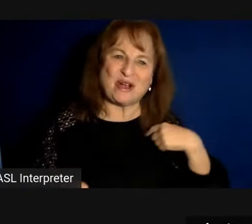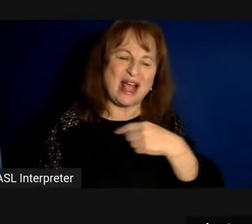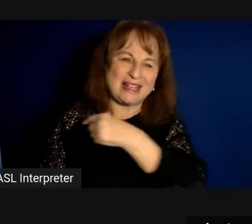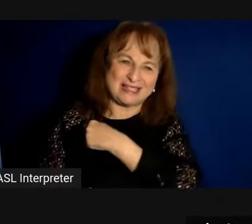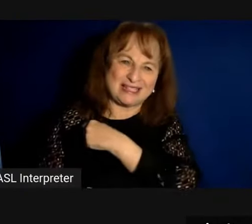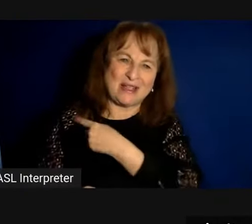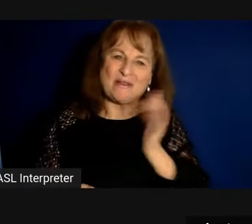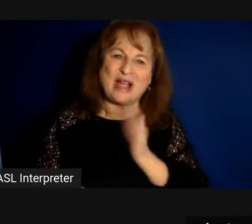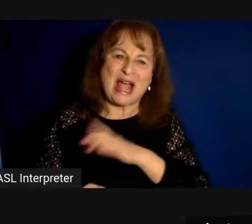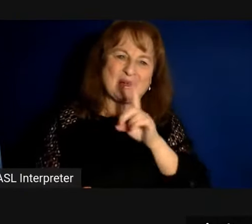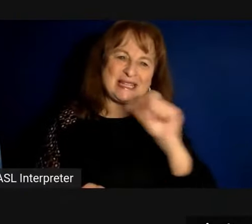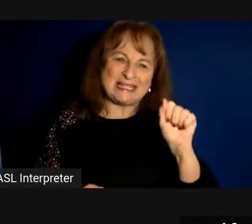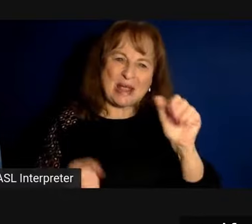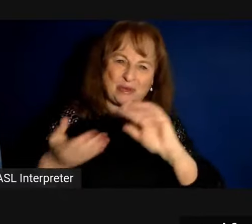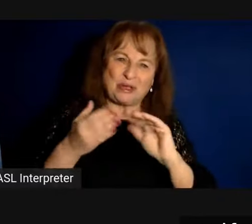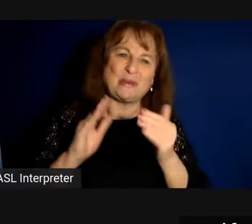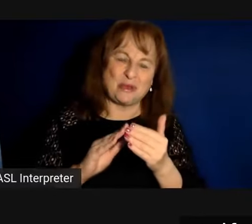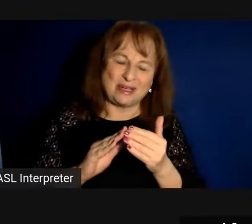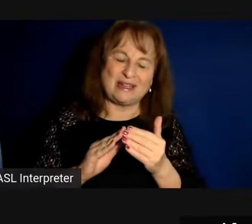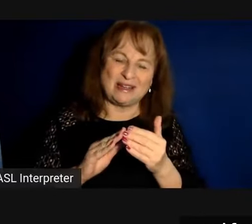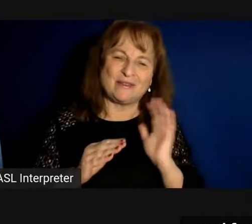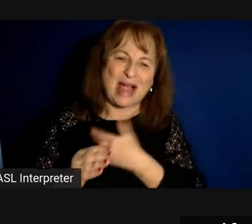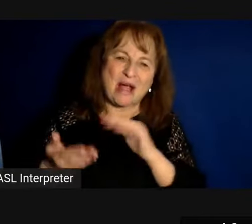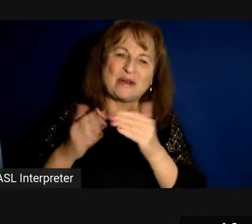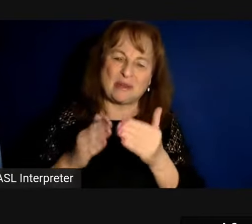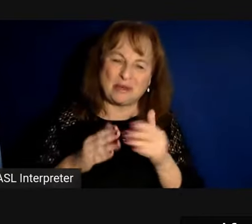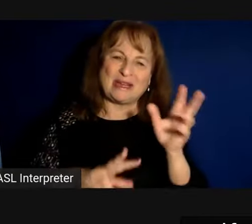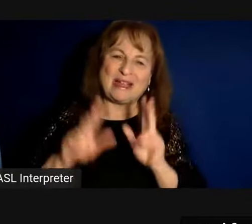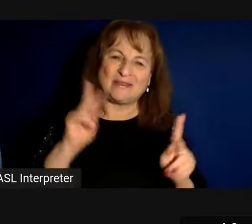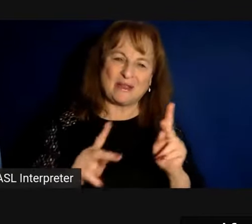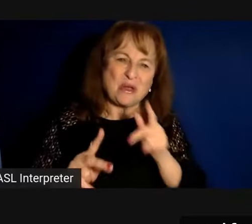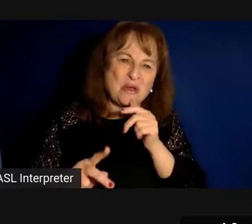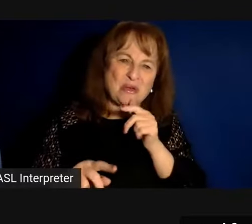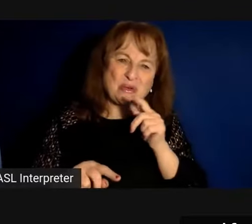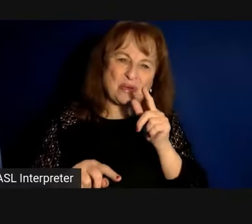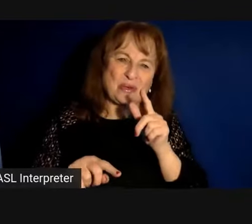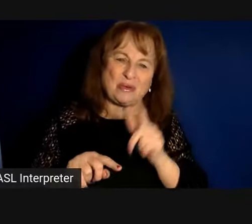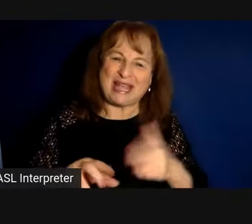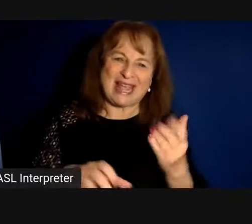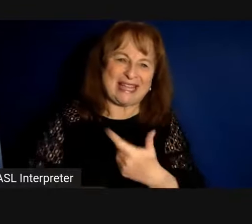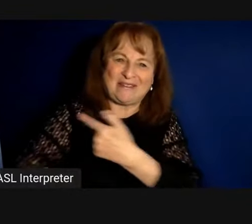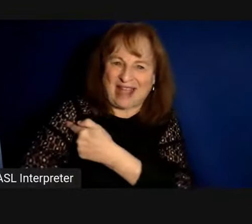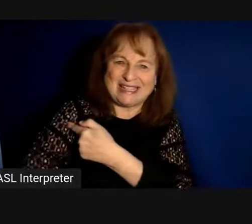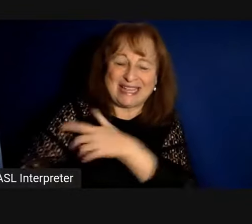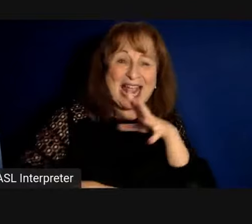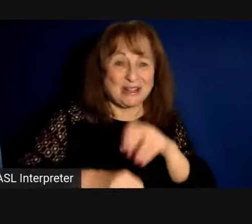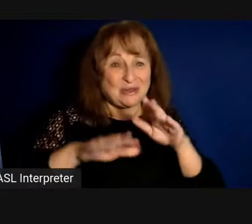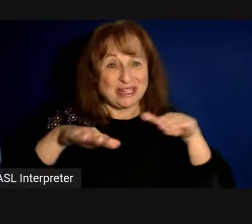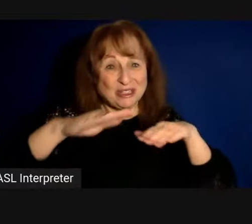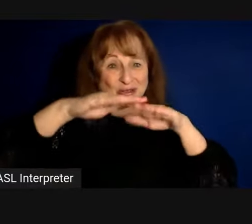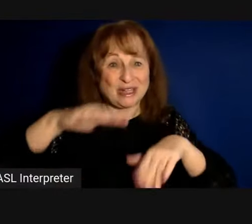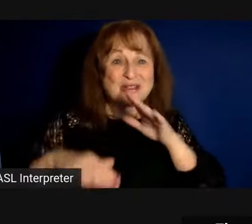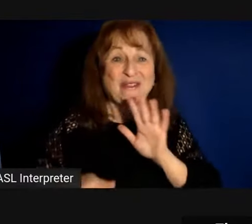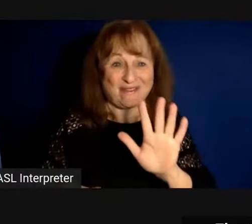for our disabled community and for our community of folks who can't be vaccinated including children under five